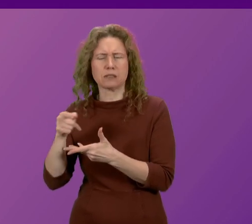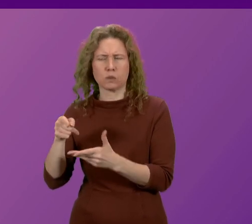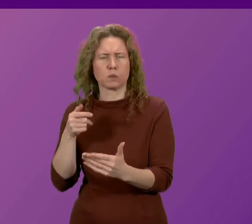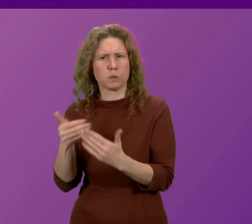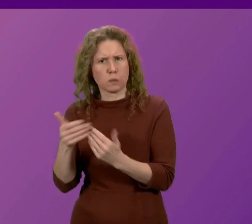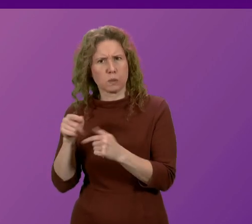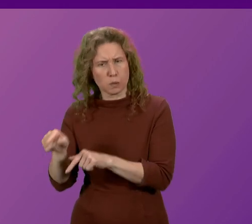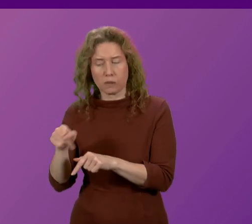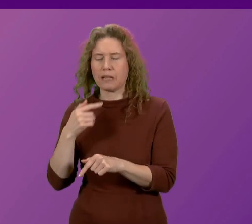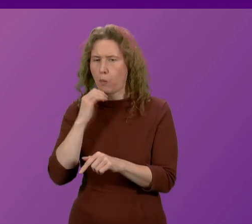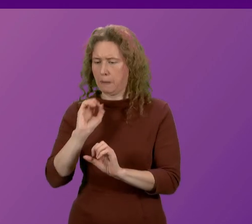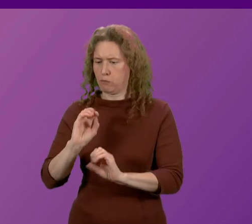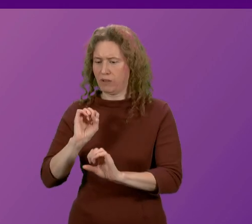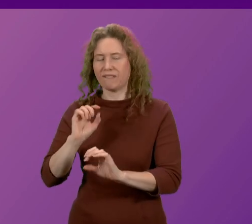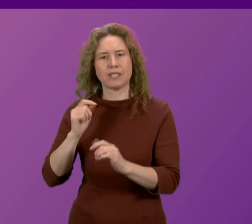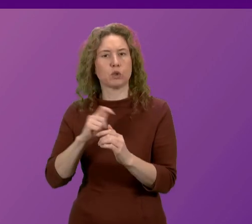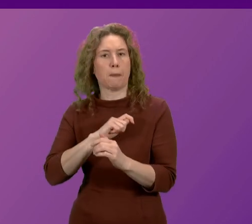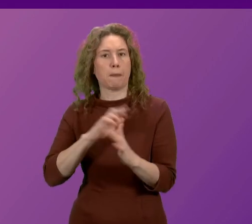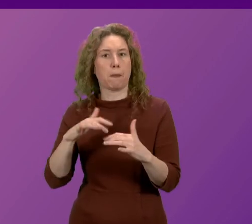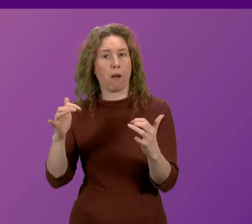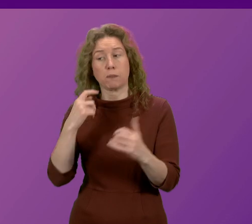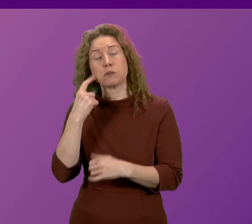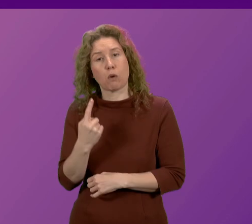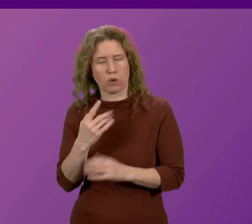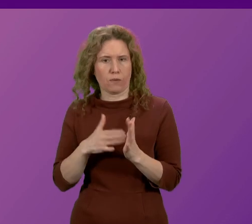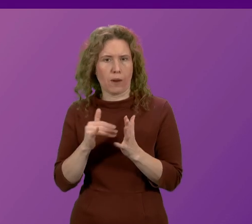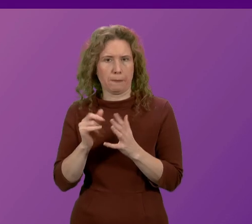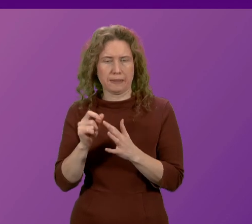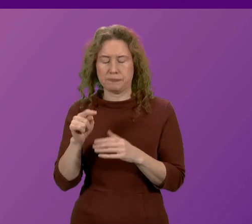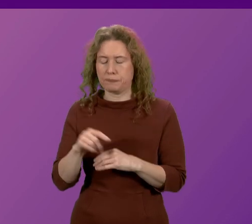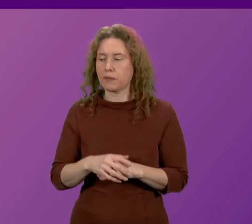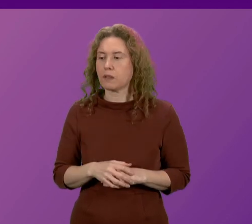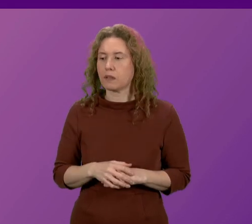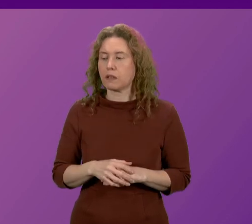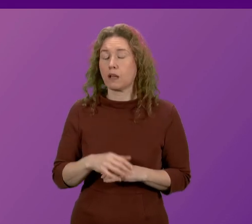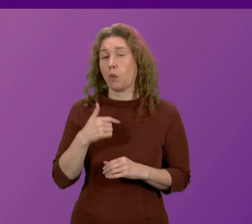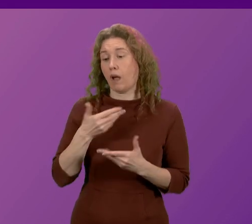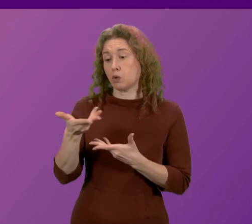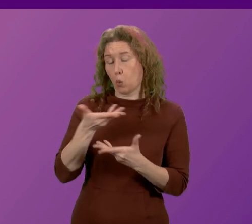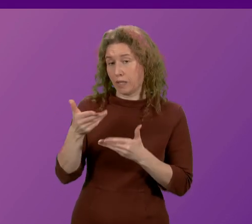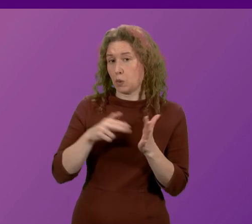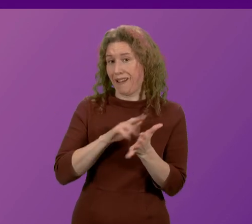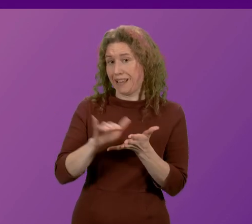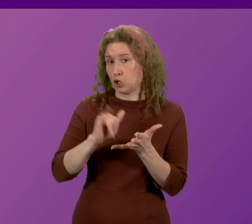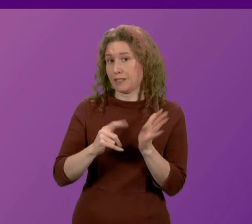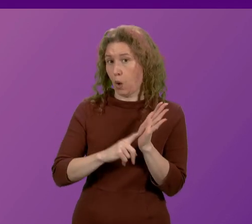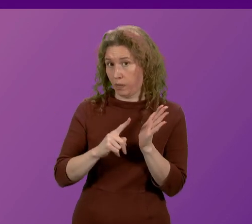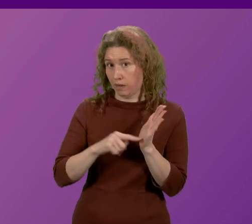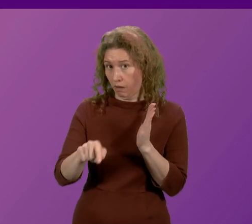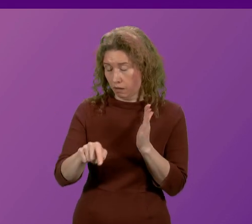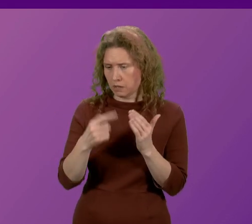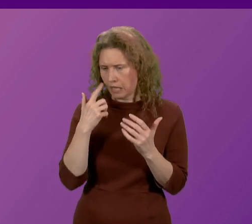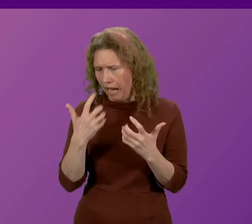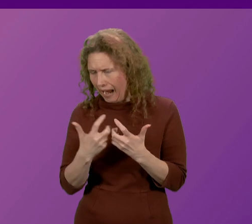there will be a briefing to members of parliament tomorrow on the subject. We are in discussion with NHS Lothian about the arrangements to